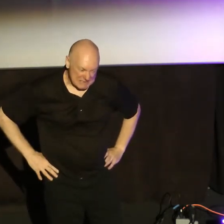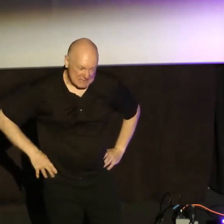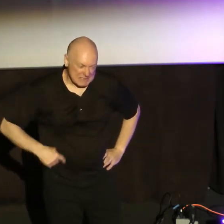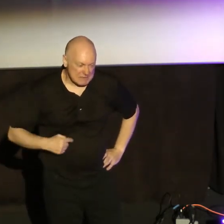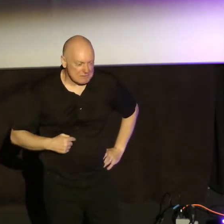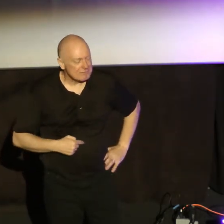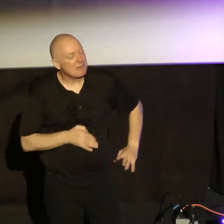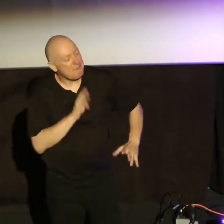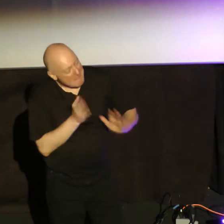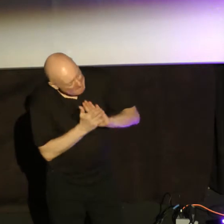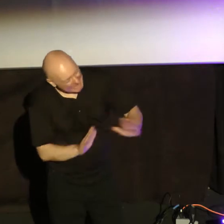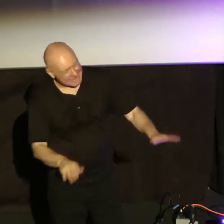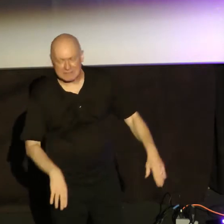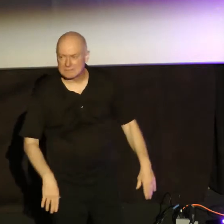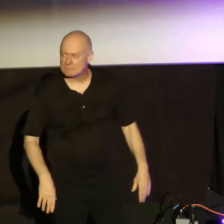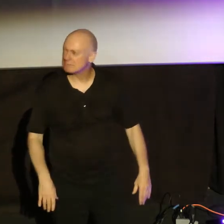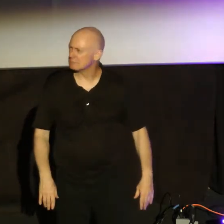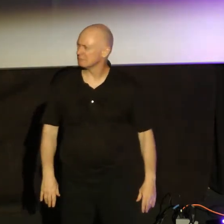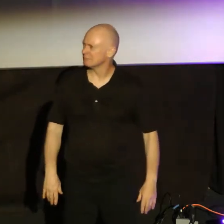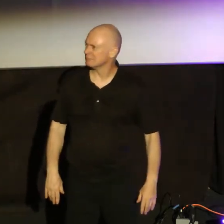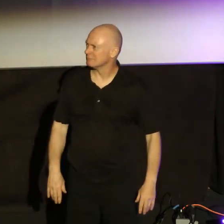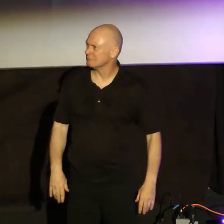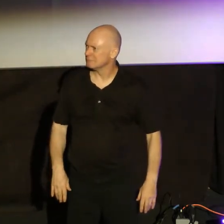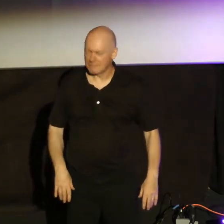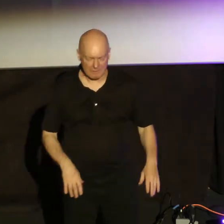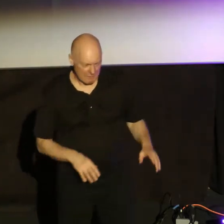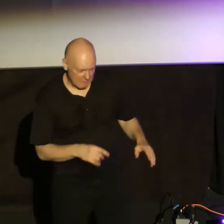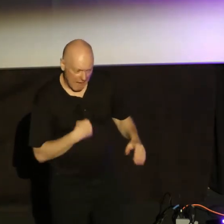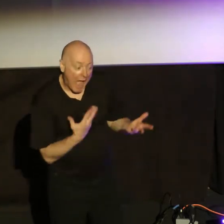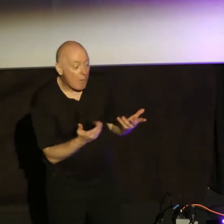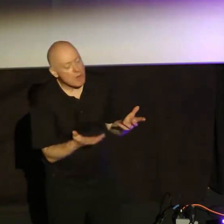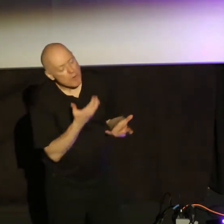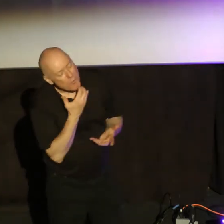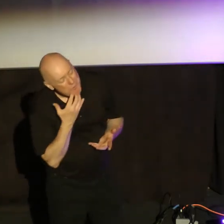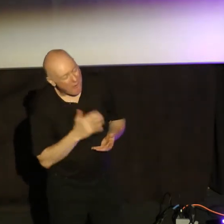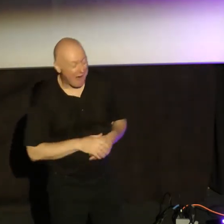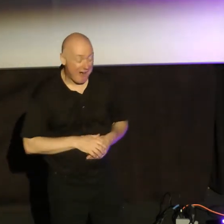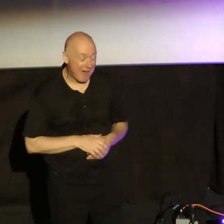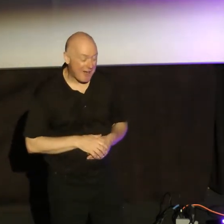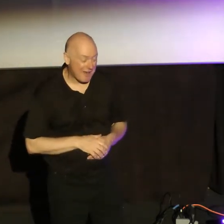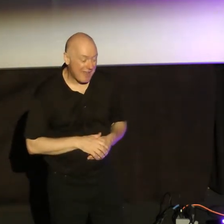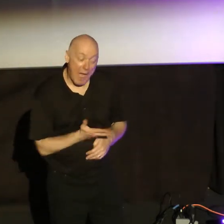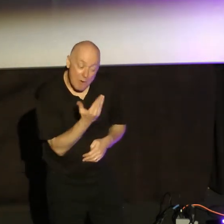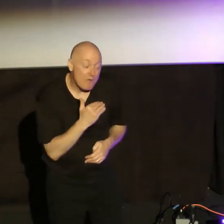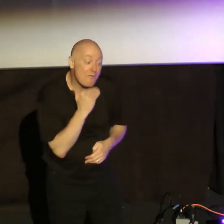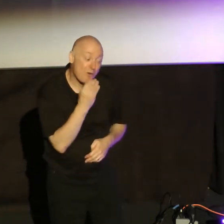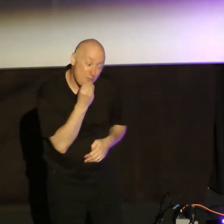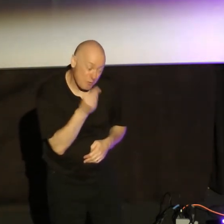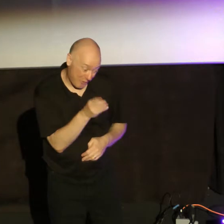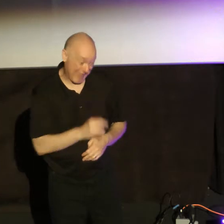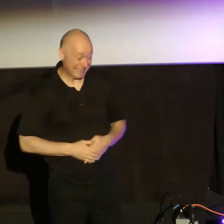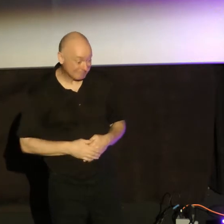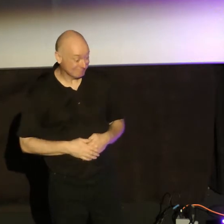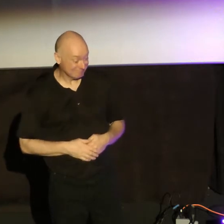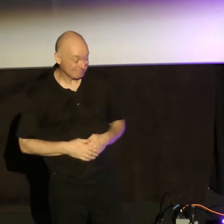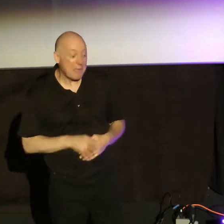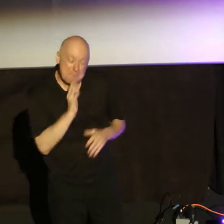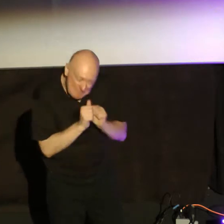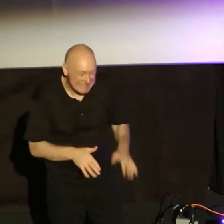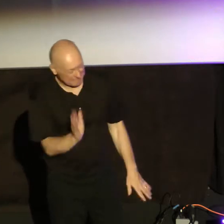peace. And you're thinking, oh no, this is really bad. I want you to be warm and well-fed. Be blessed. And the